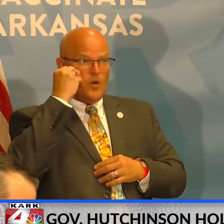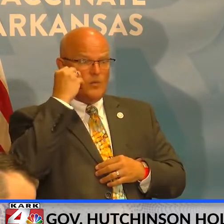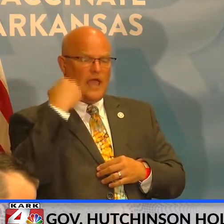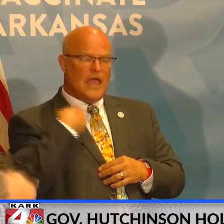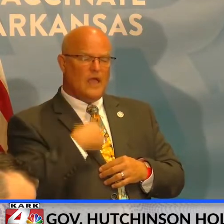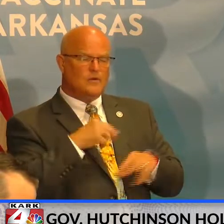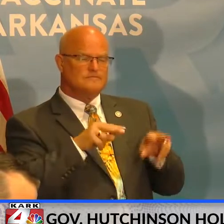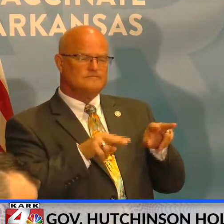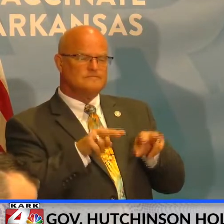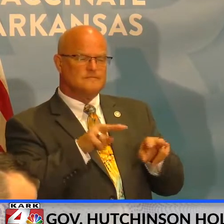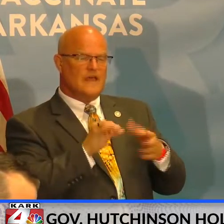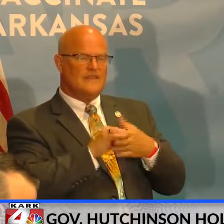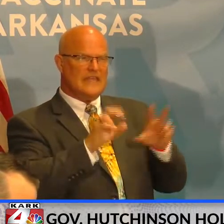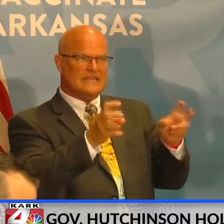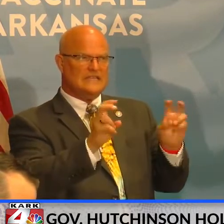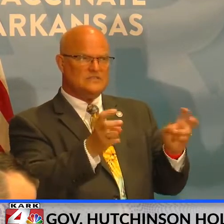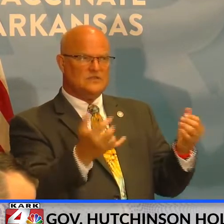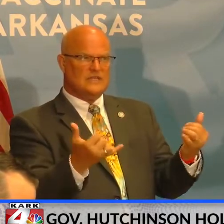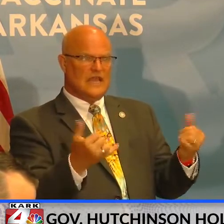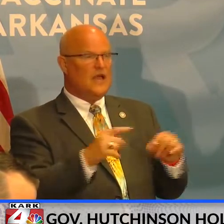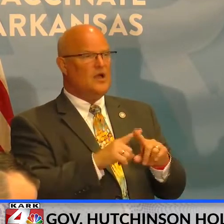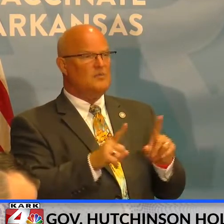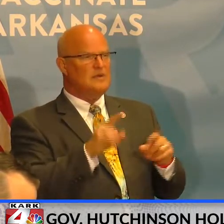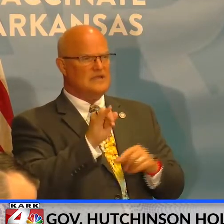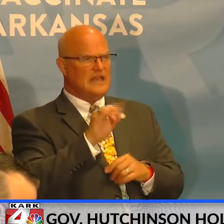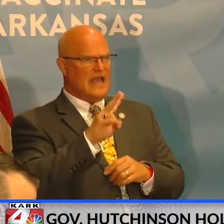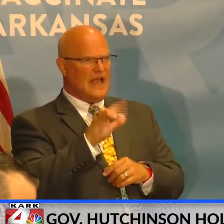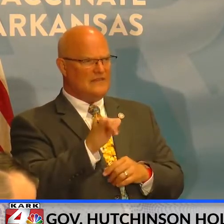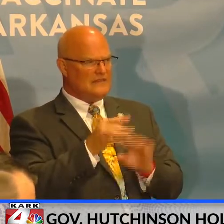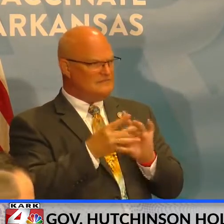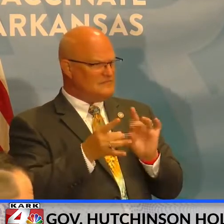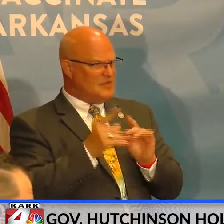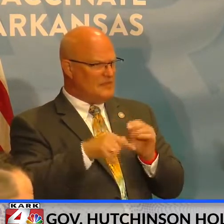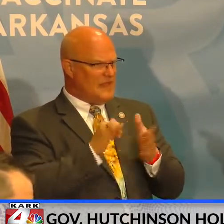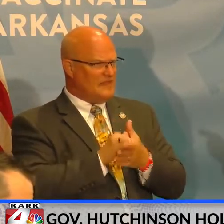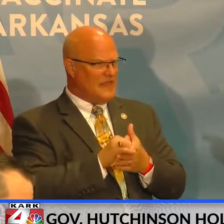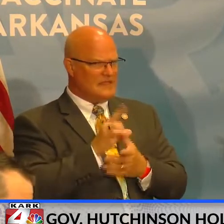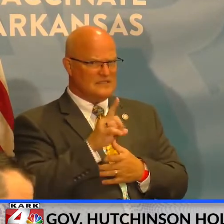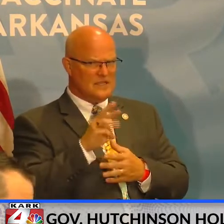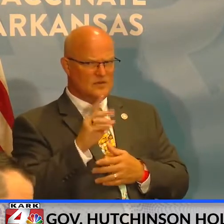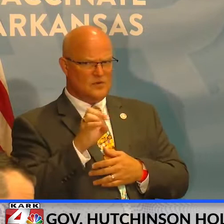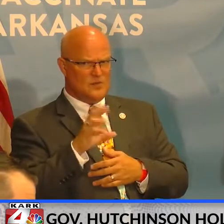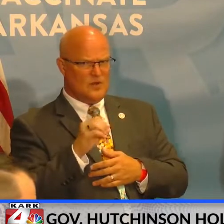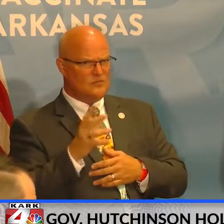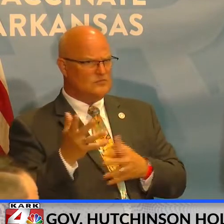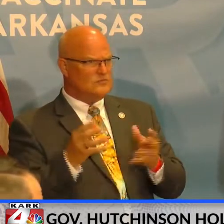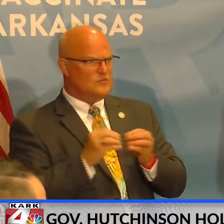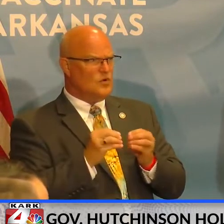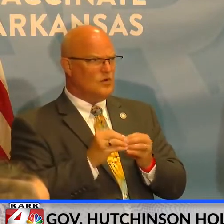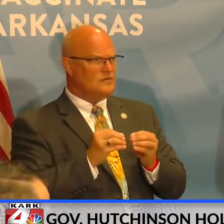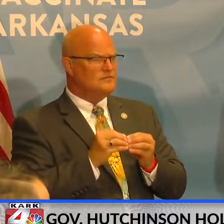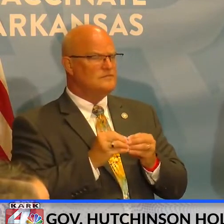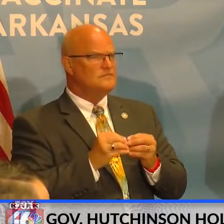we're looking at that issue. But, uh, Ivy, do you want to make a comment on that or Dr. Merrill, anything further?